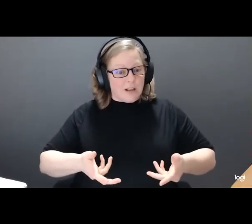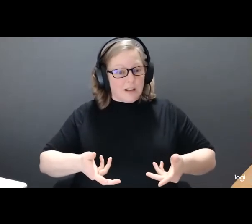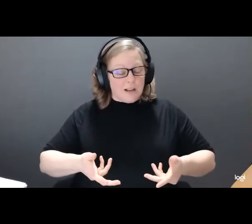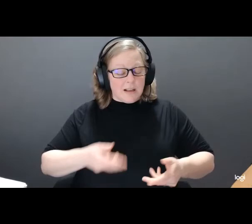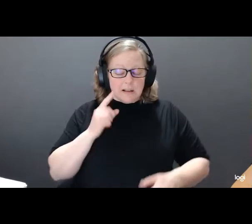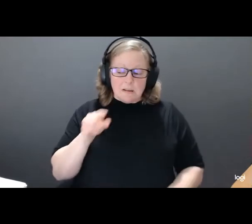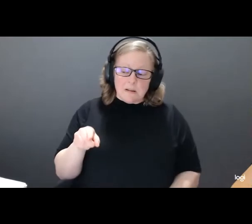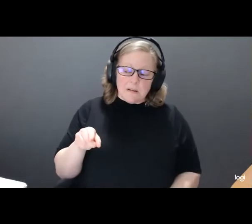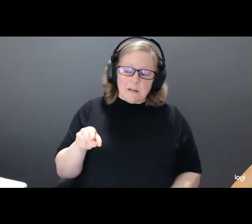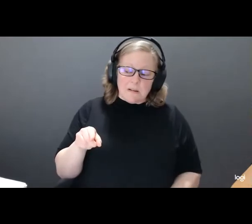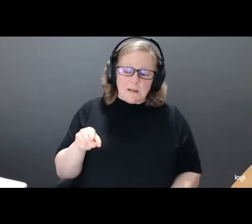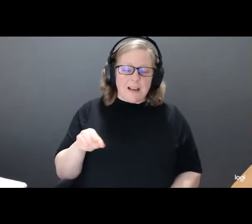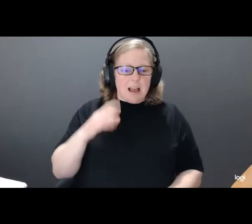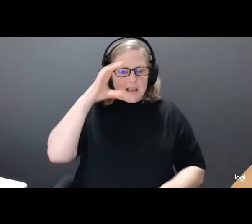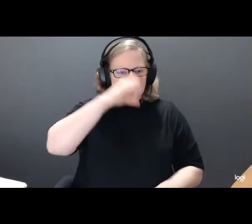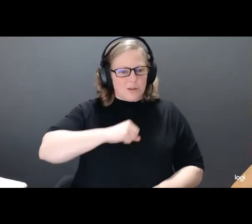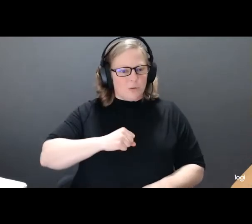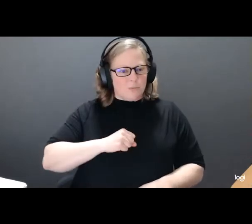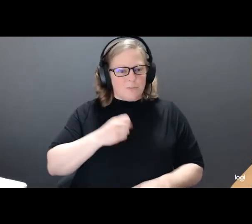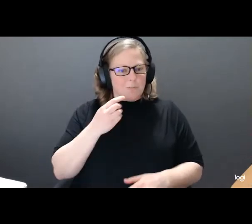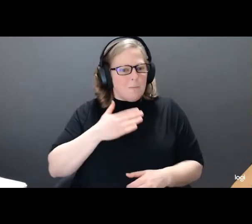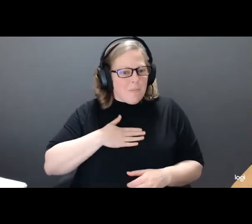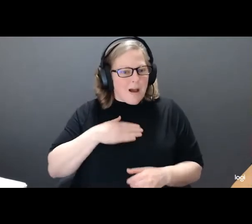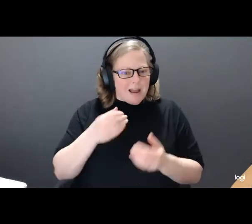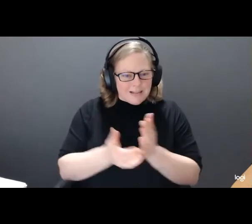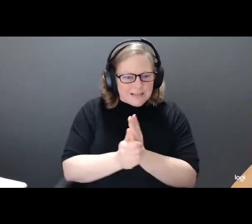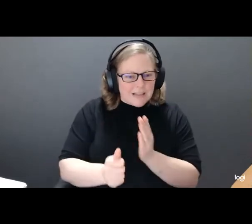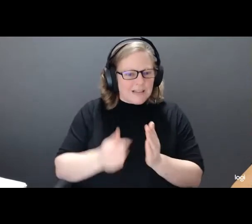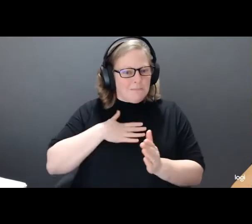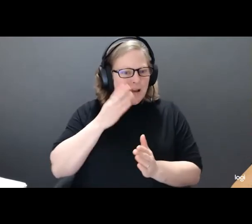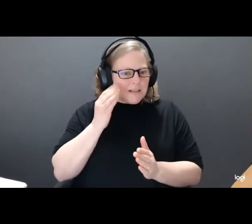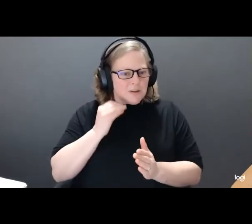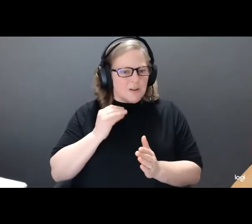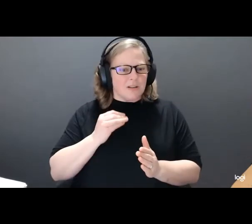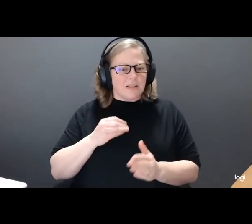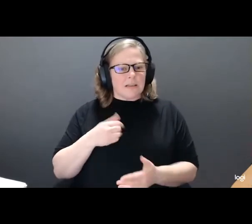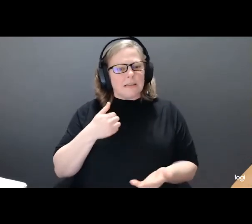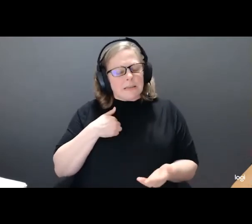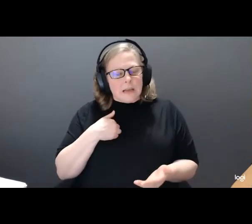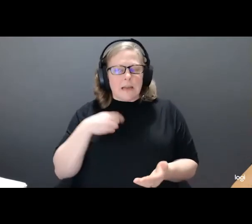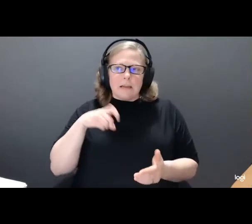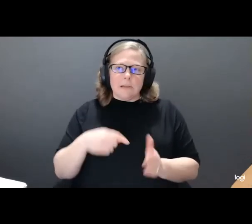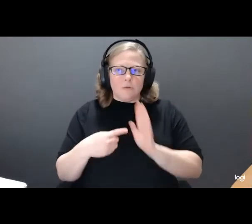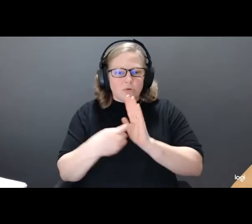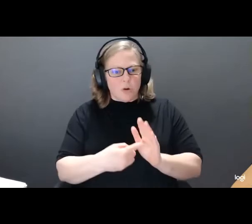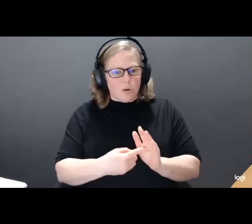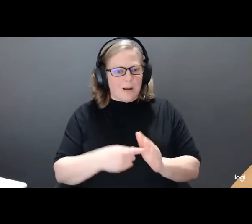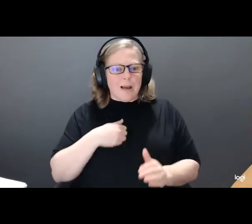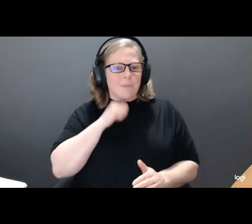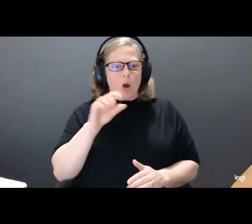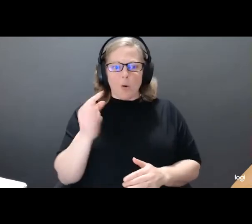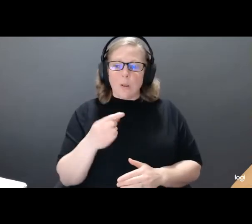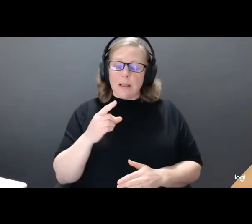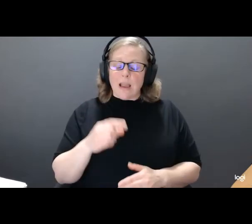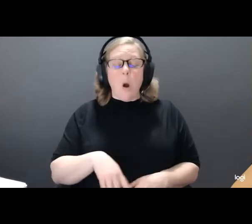my ability and my experience. I have to demonstrate that I'm not just there to tick a box on a diversity checklist, but I'm